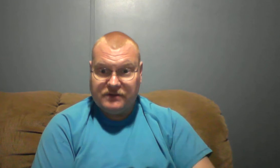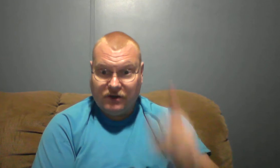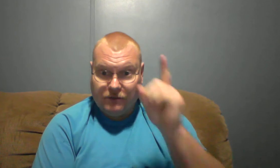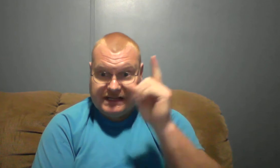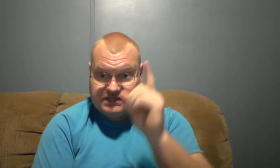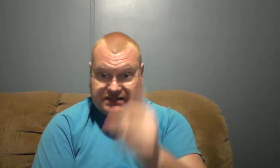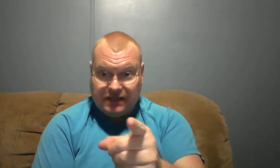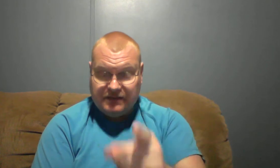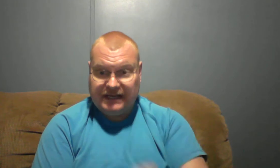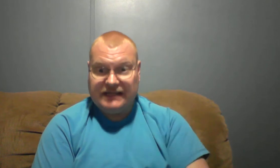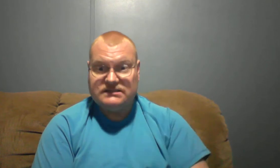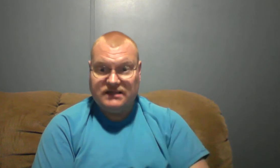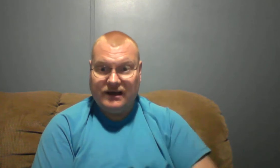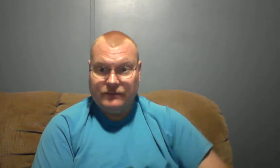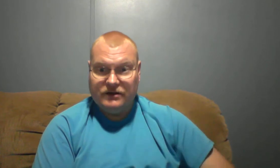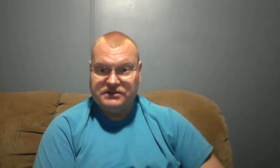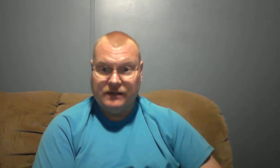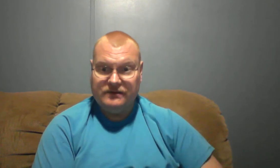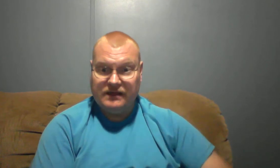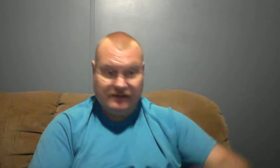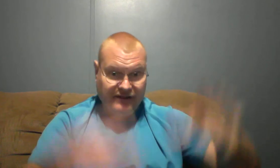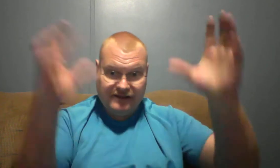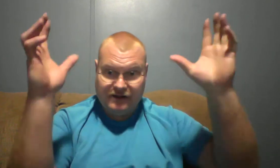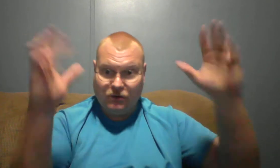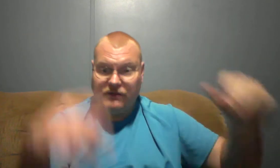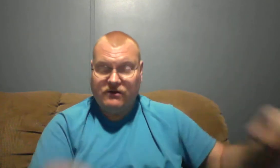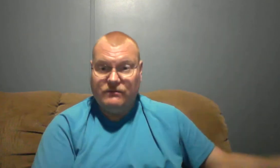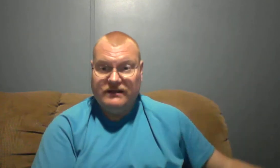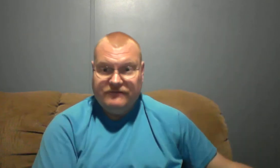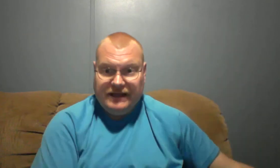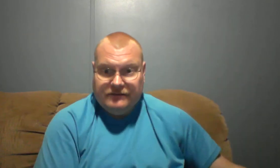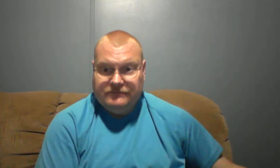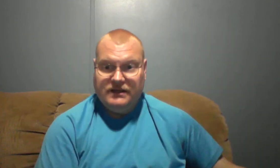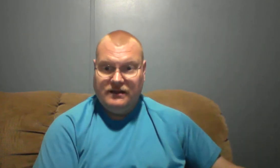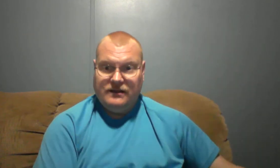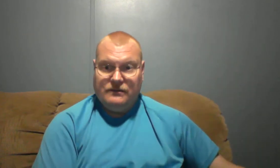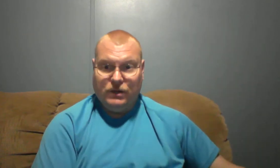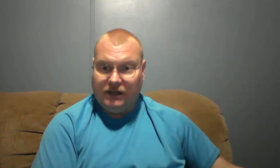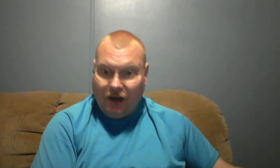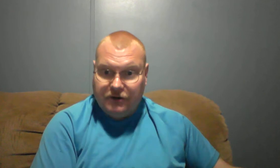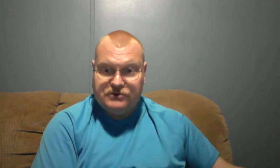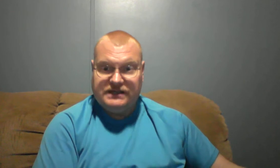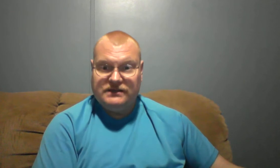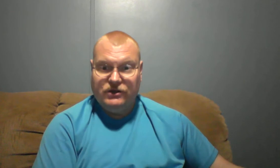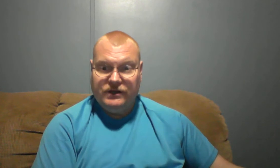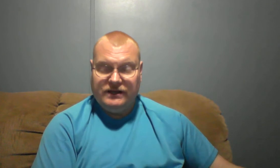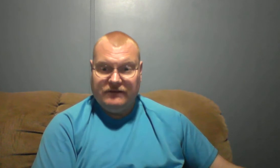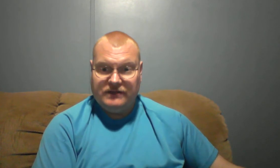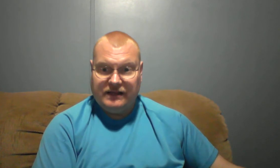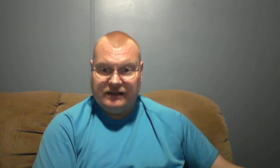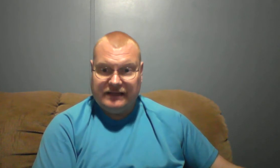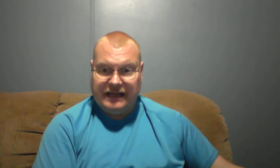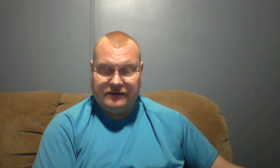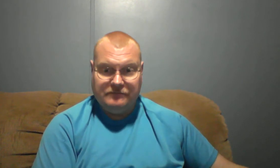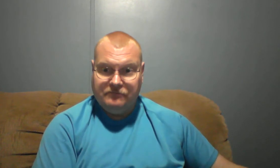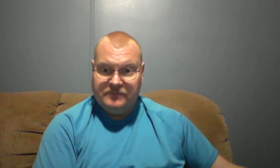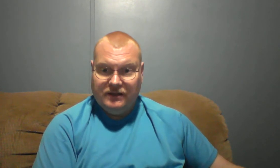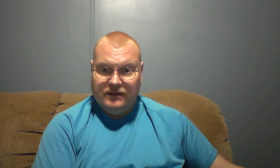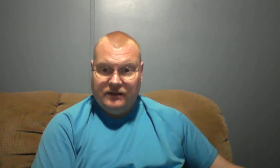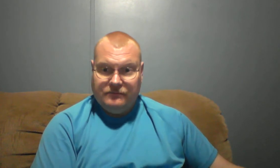or mention something against sodomy or something and then they're going to throw a big fit, bring lawyers into it and everything like that and, but